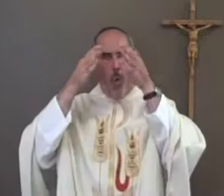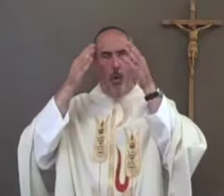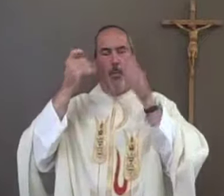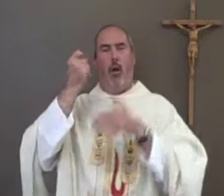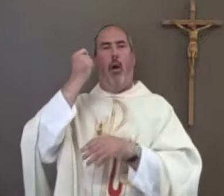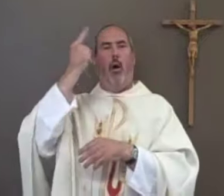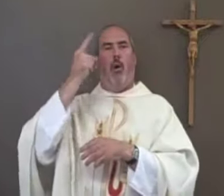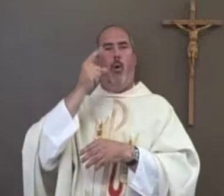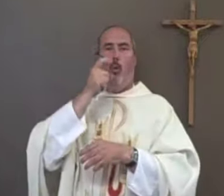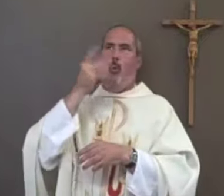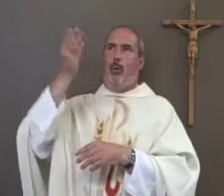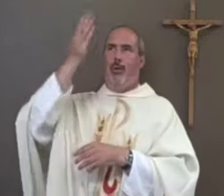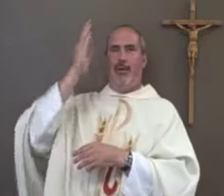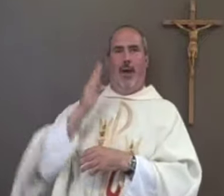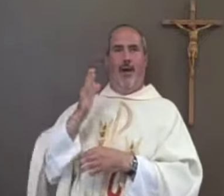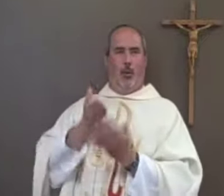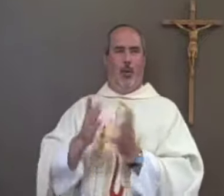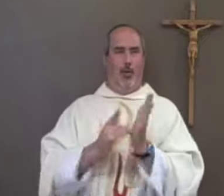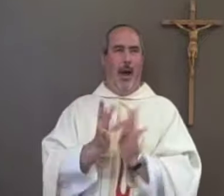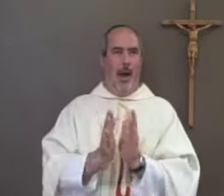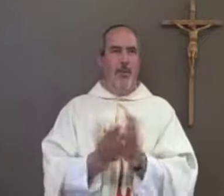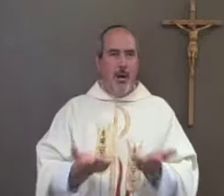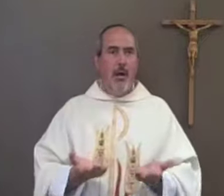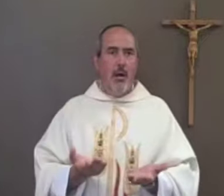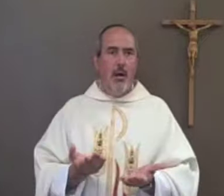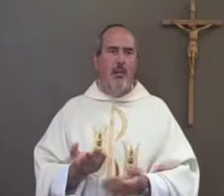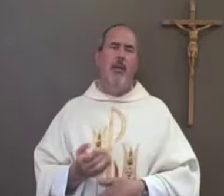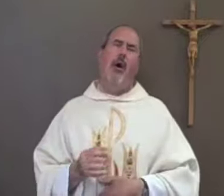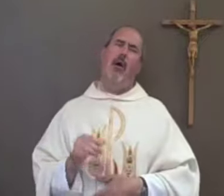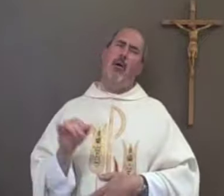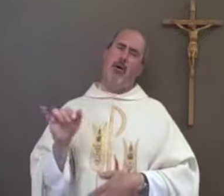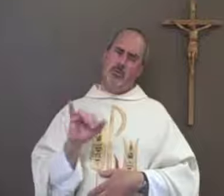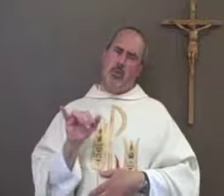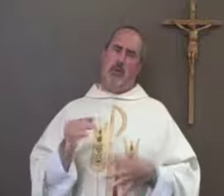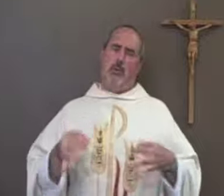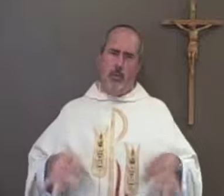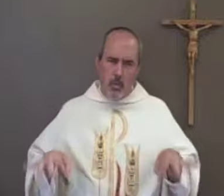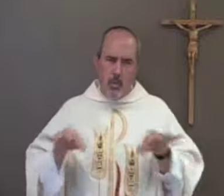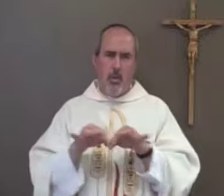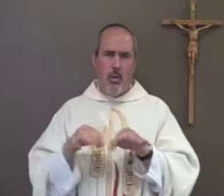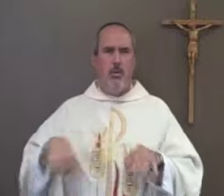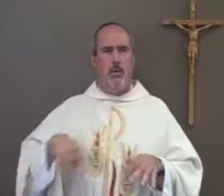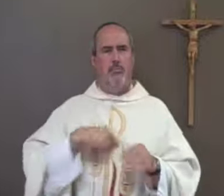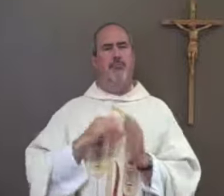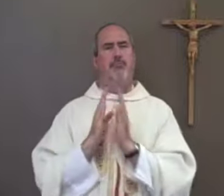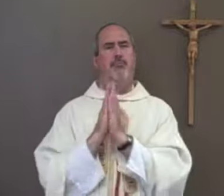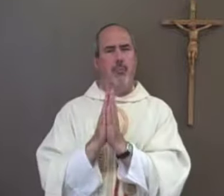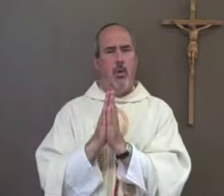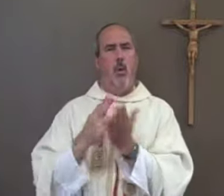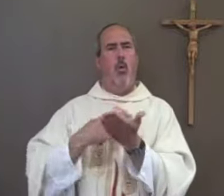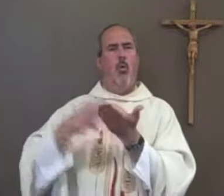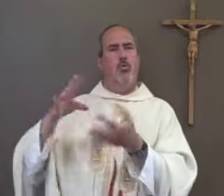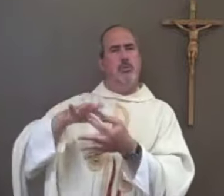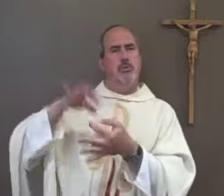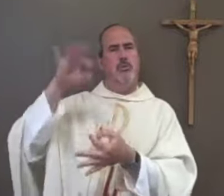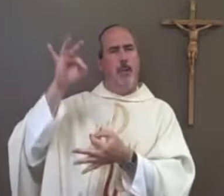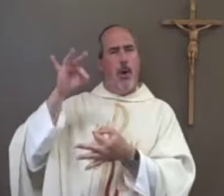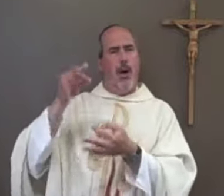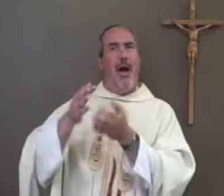and again and over time that will help you to understand God and I think that it's important that we pray to the Holy